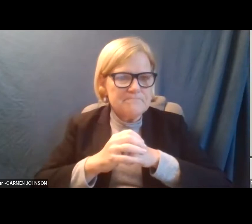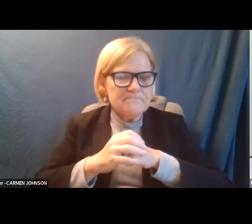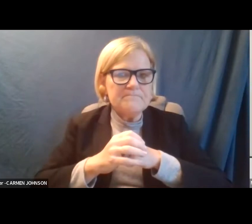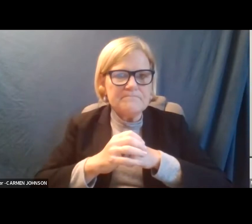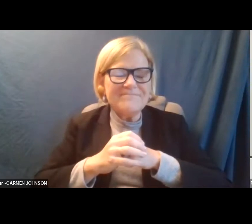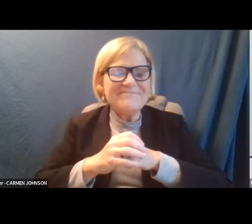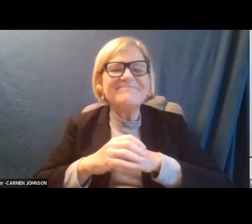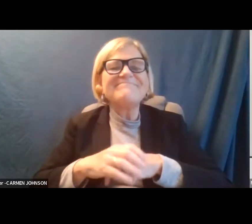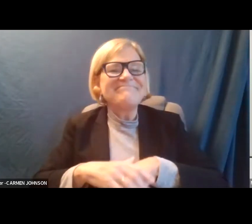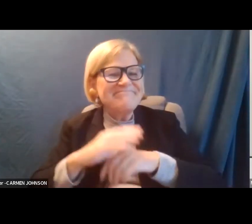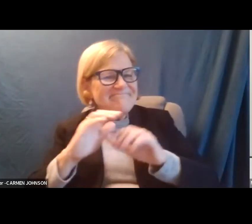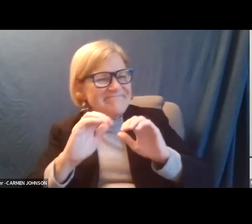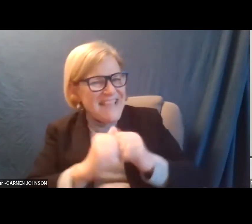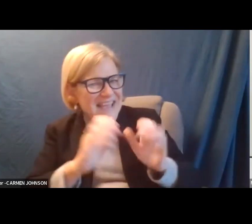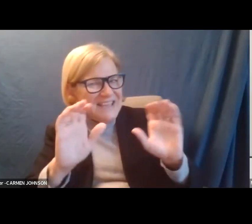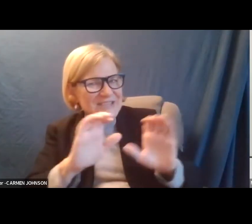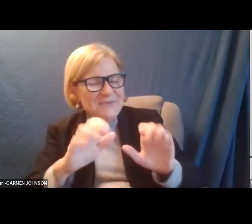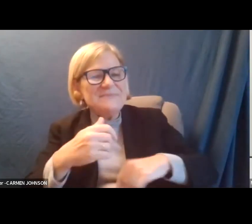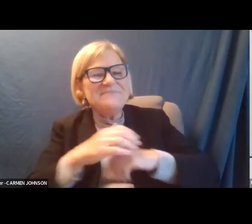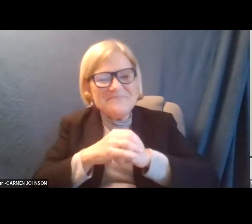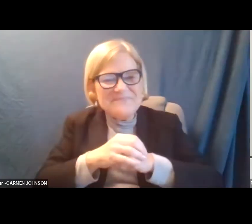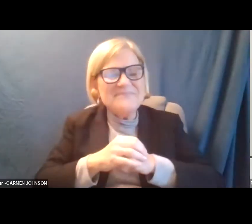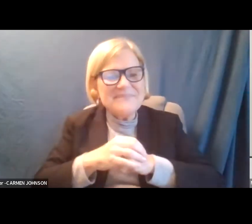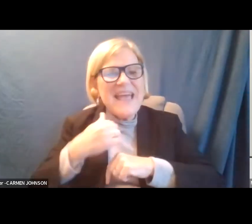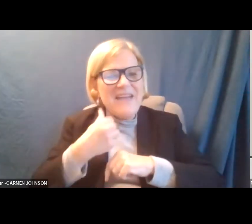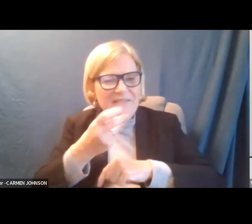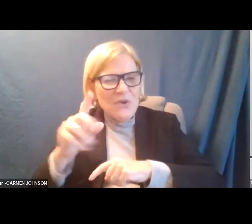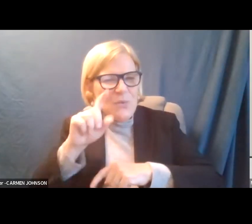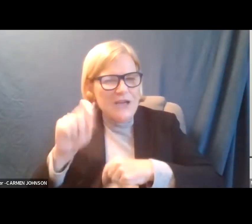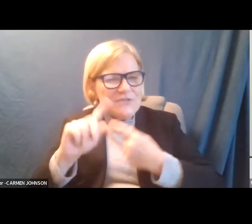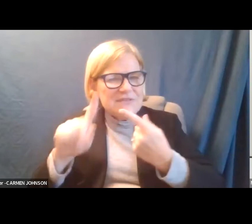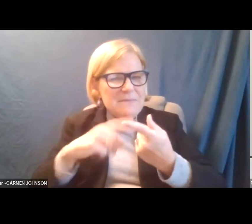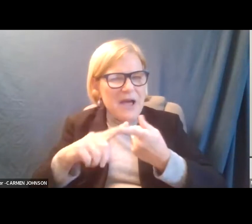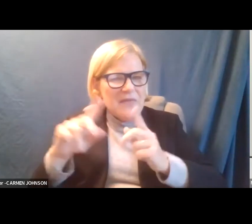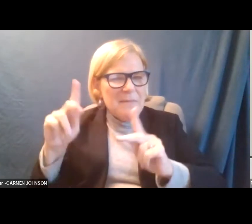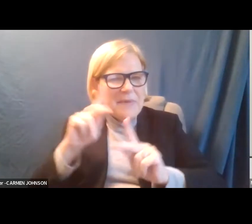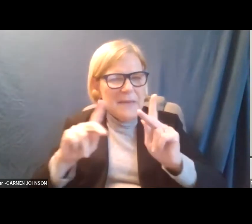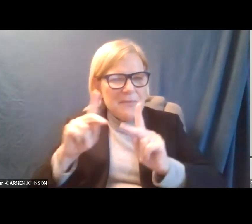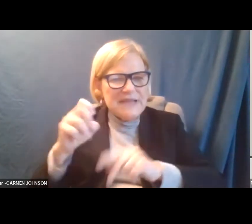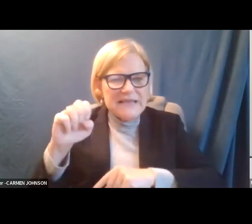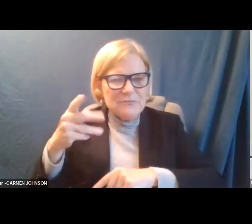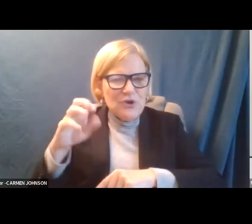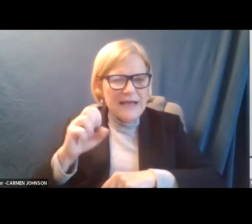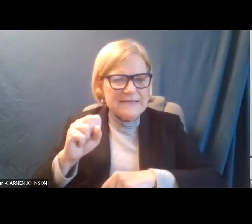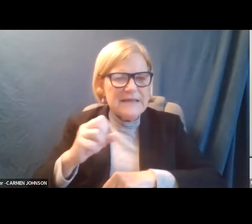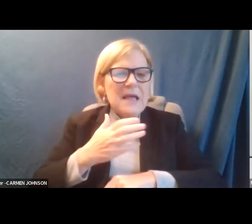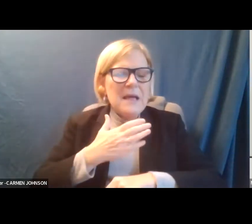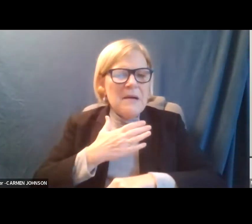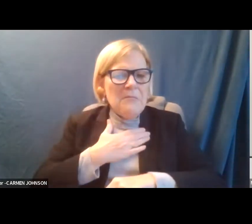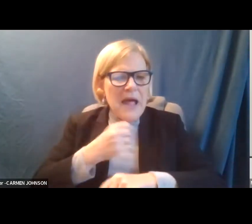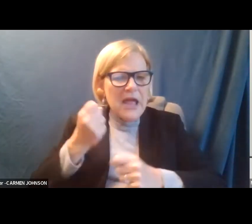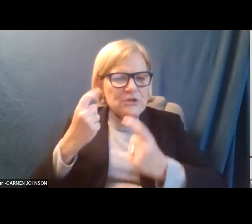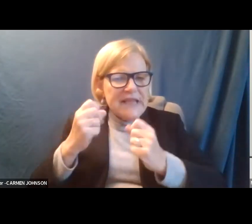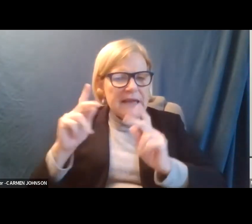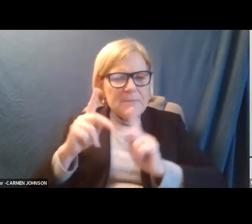How's it going? Um, I have a few questions about the, uh, People's Express. My understanding, the